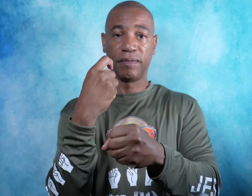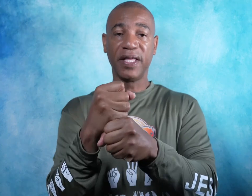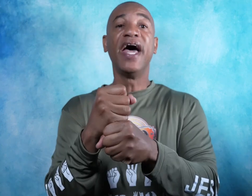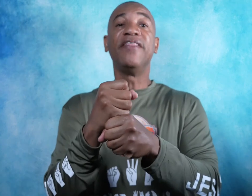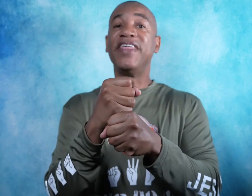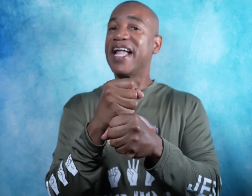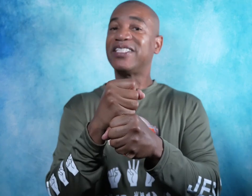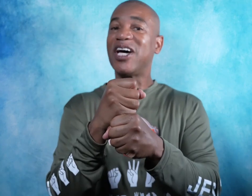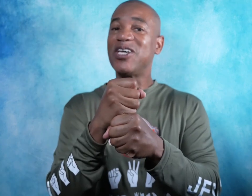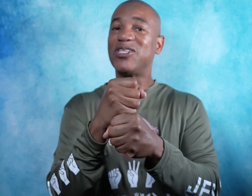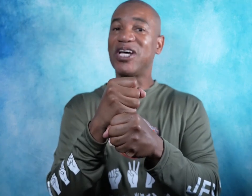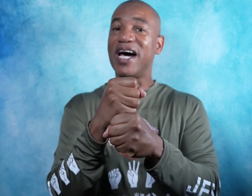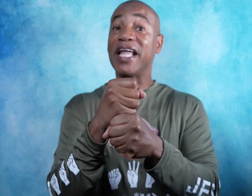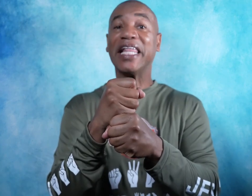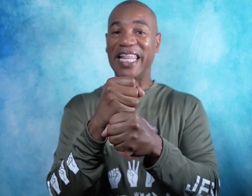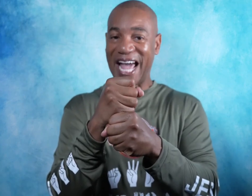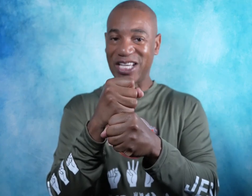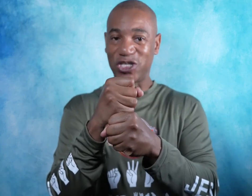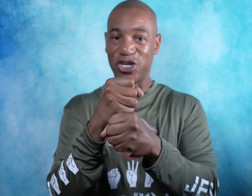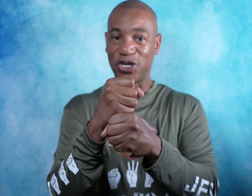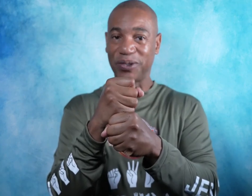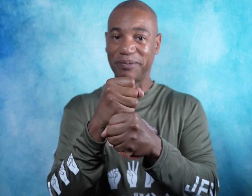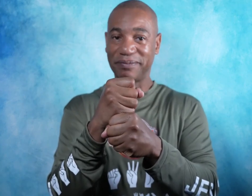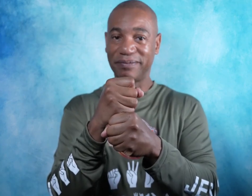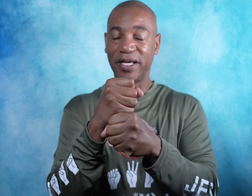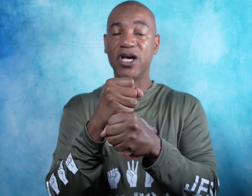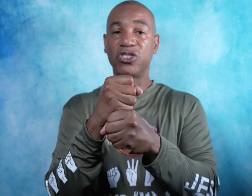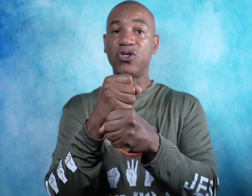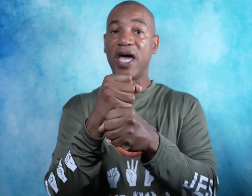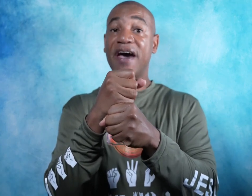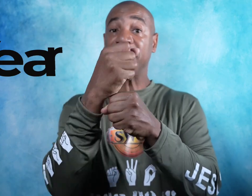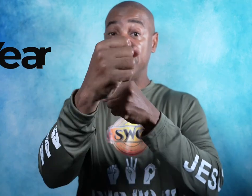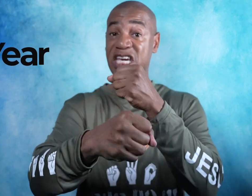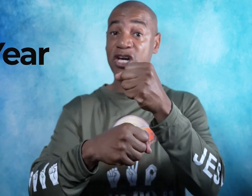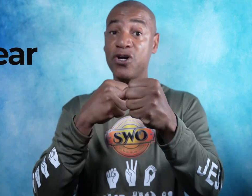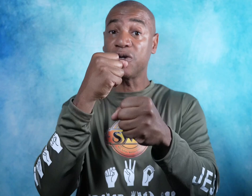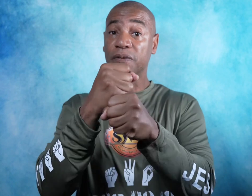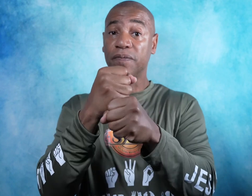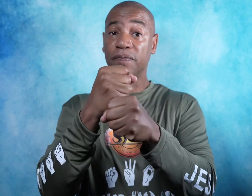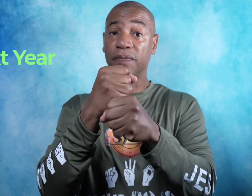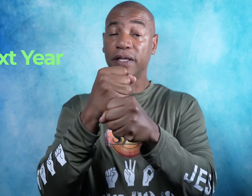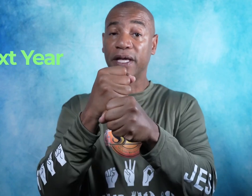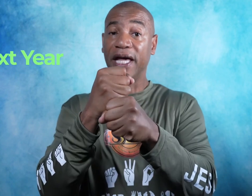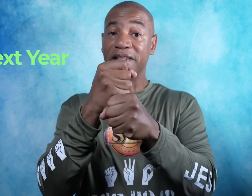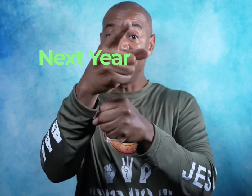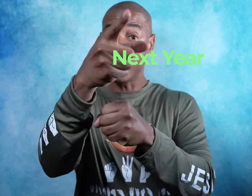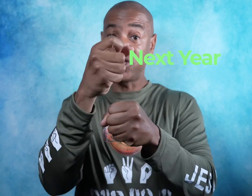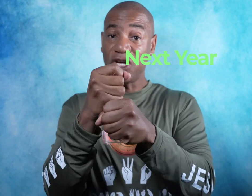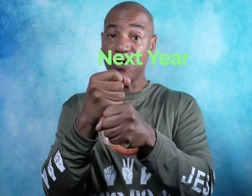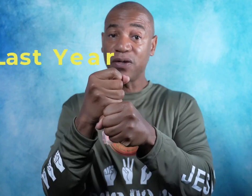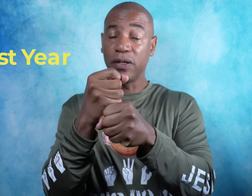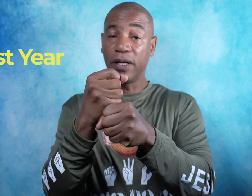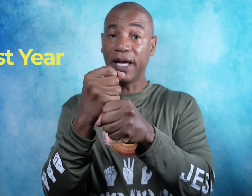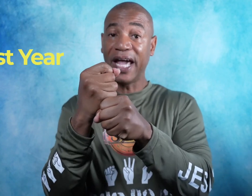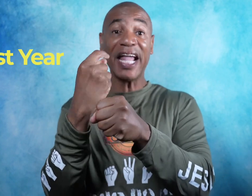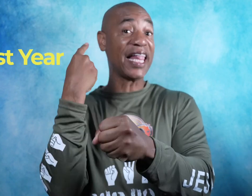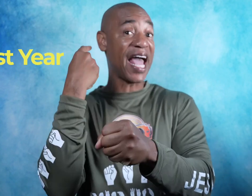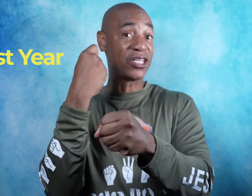That is how you sign last year. So you have year, next year, and last